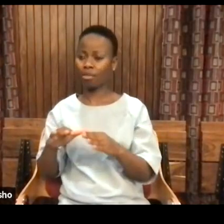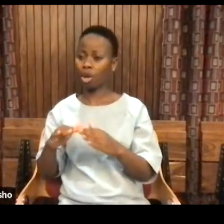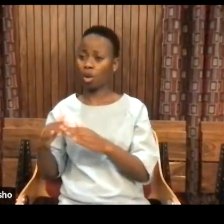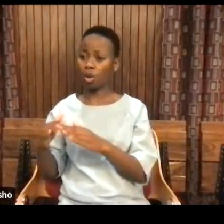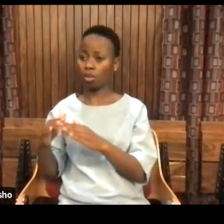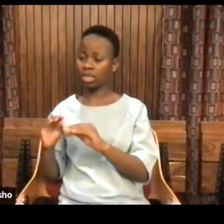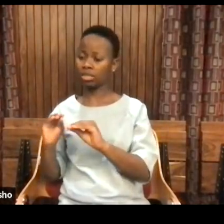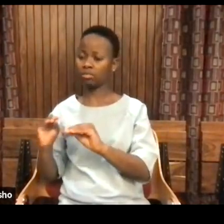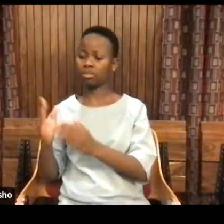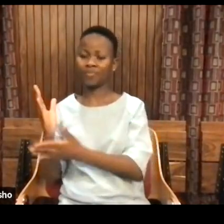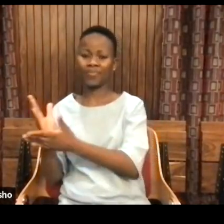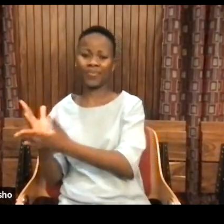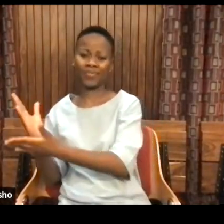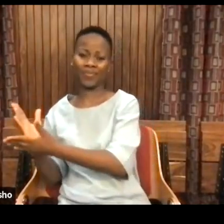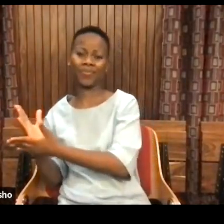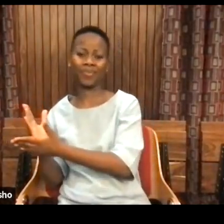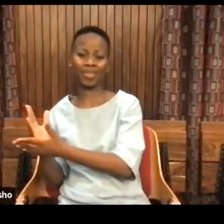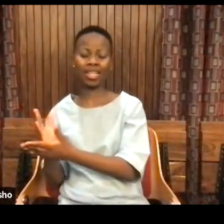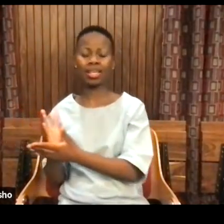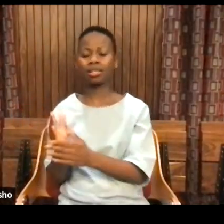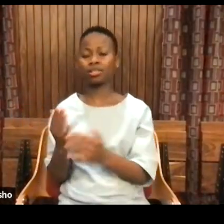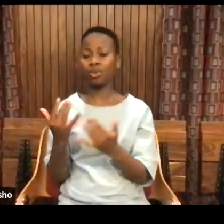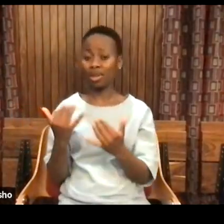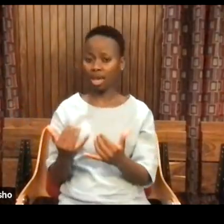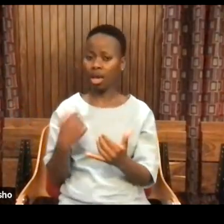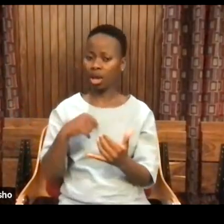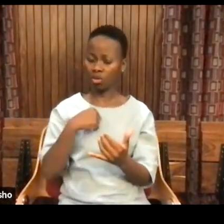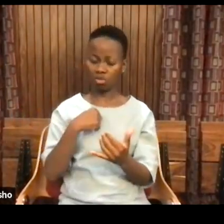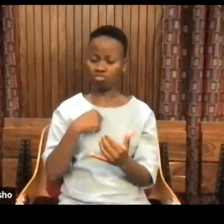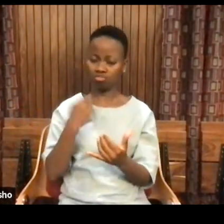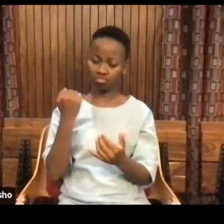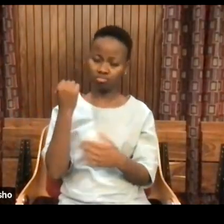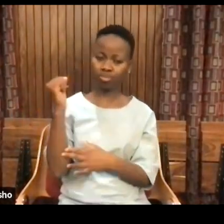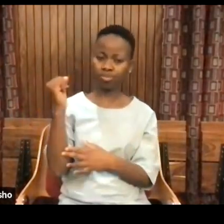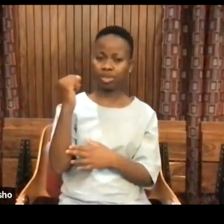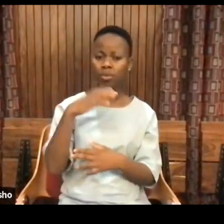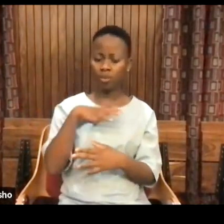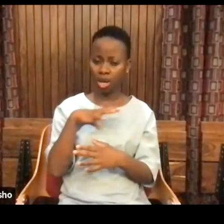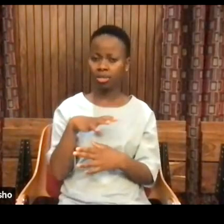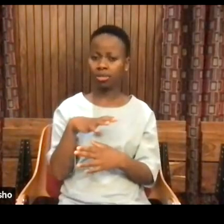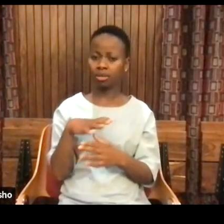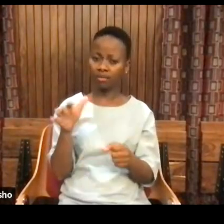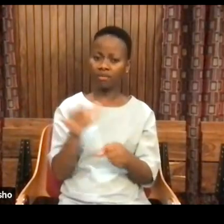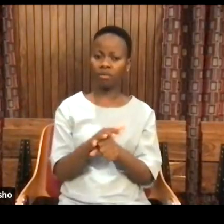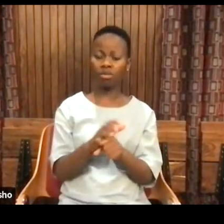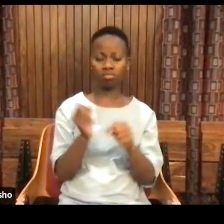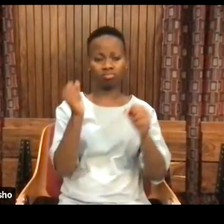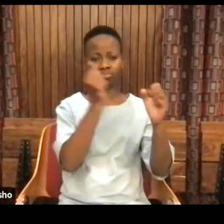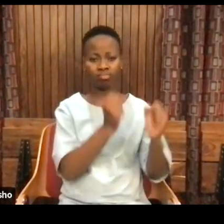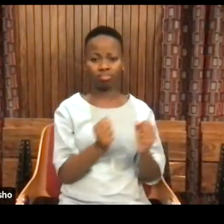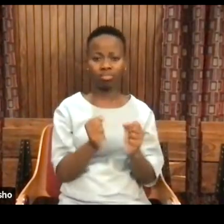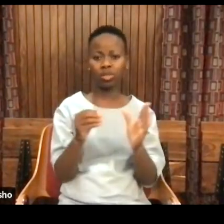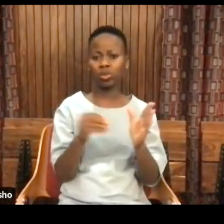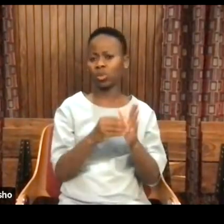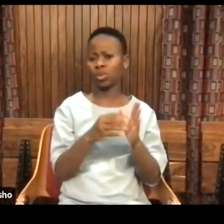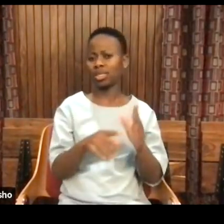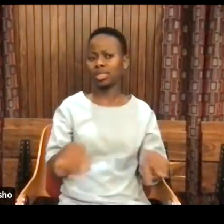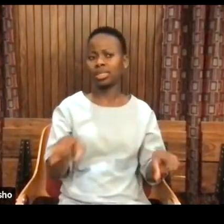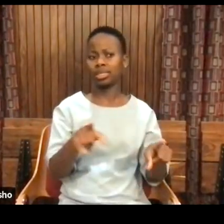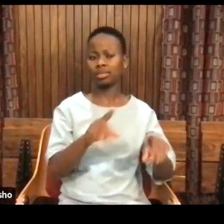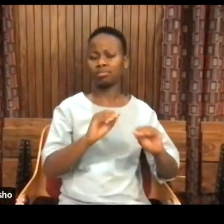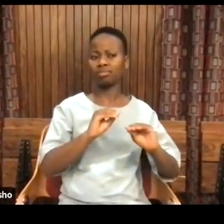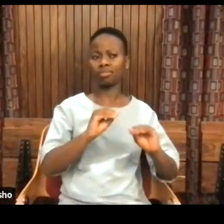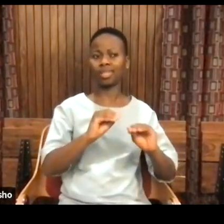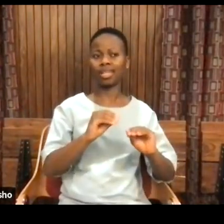to this idea of decolonizing. So I think effectively the question is, how do we, you know, genuinely